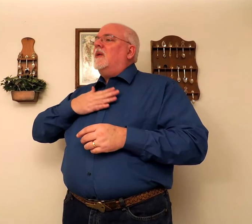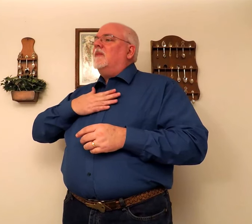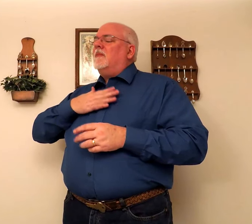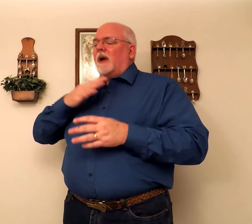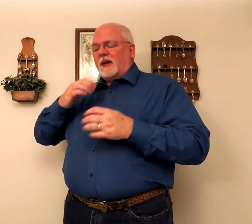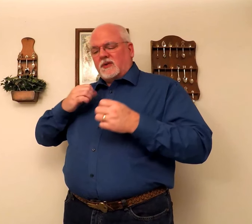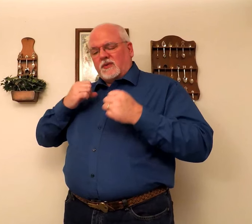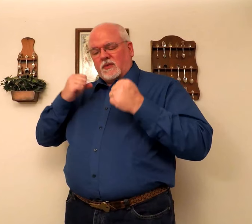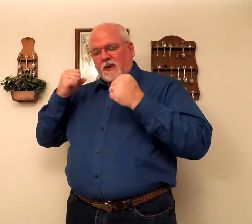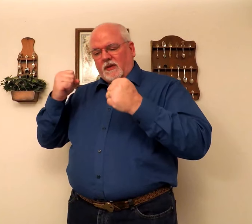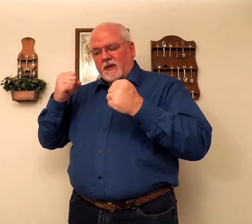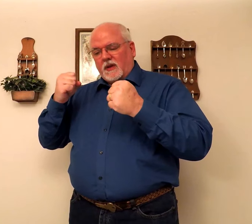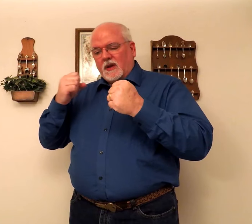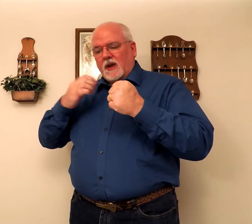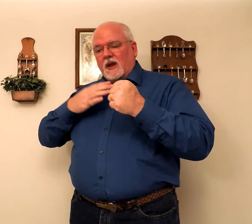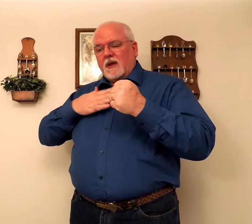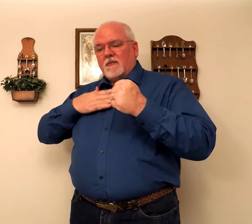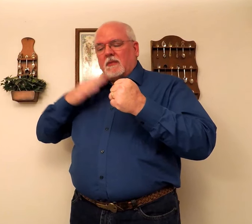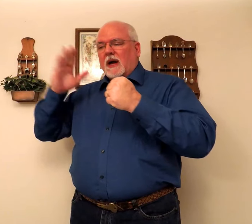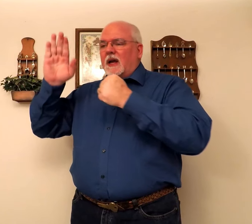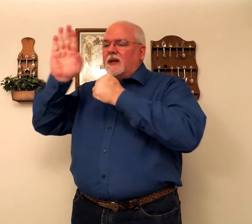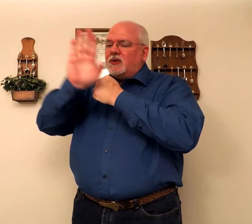my heart's